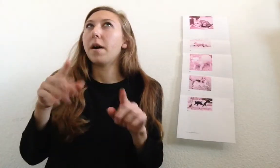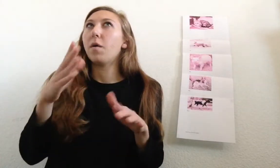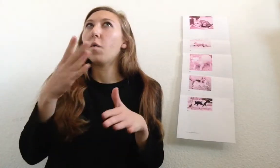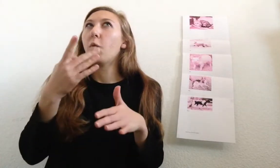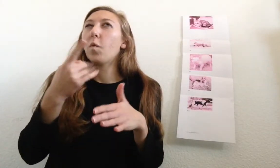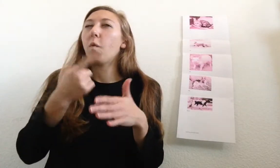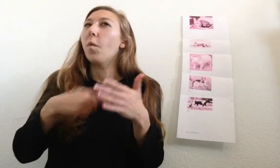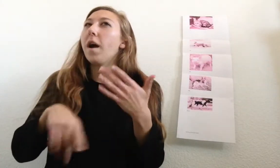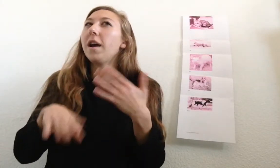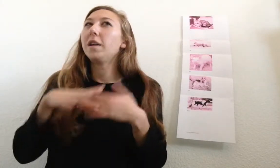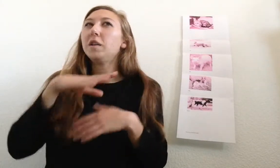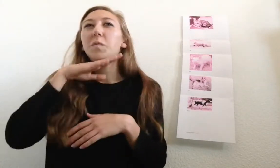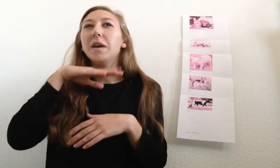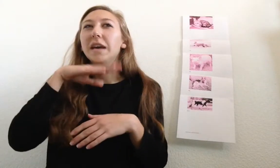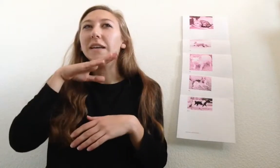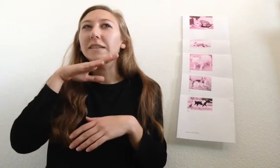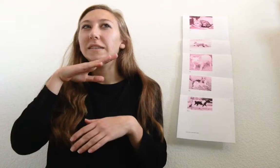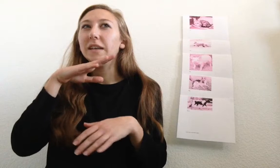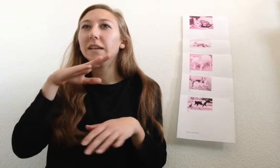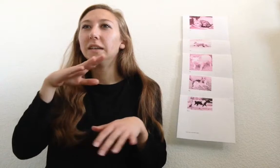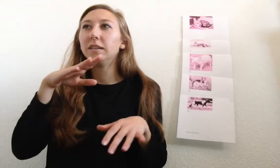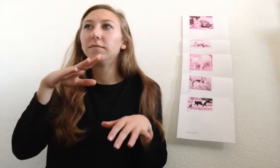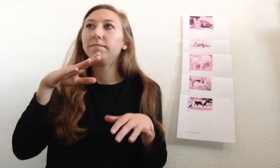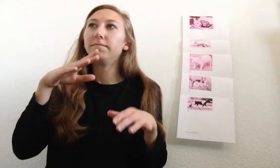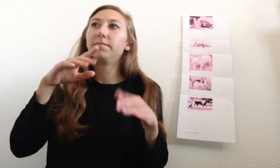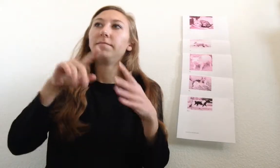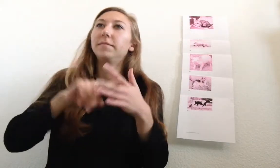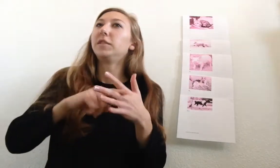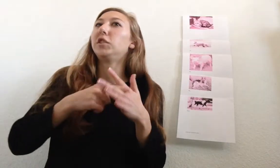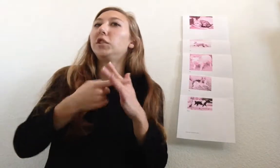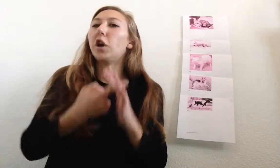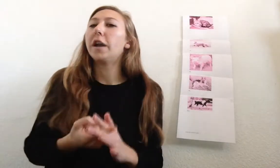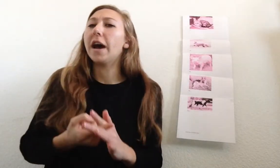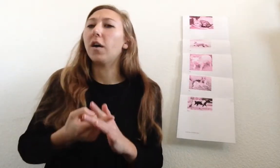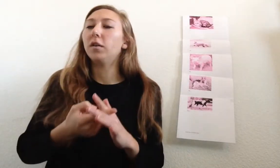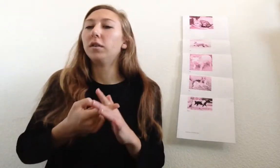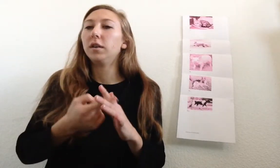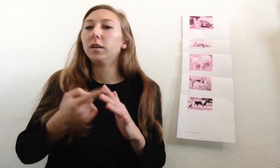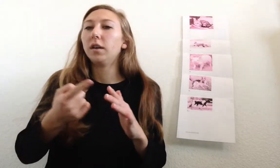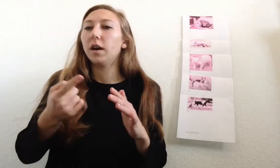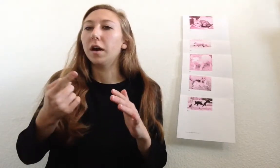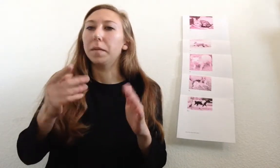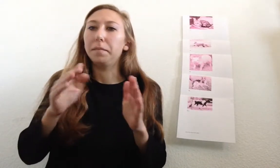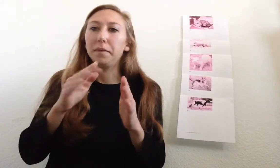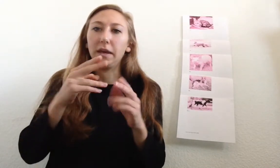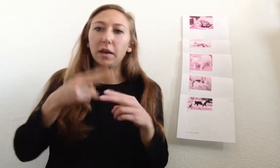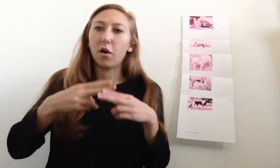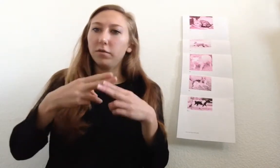what do pigs start out being called?